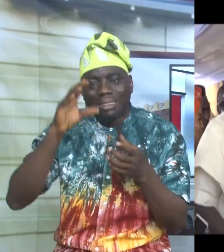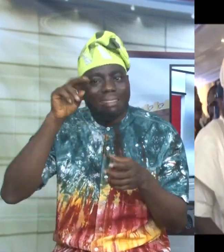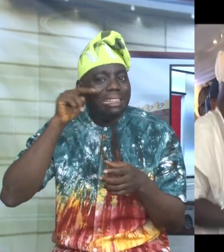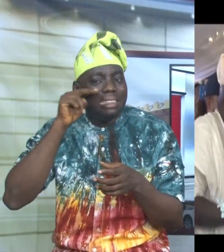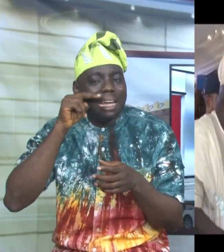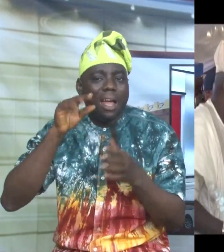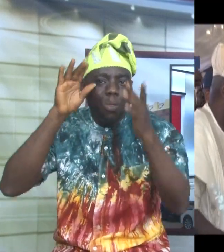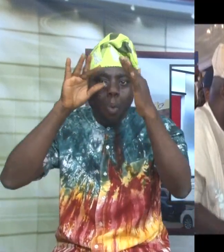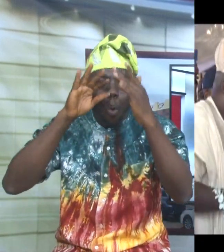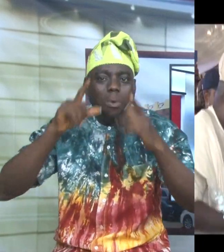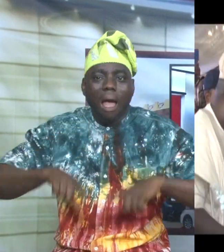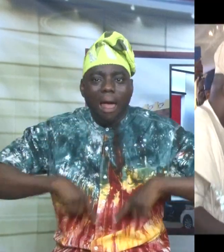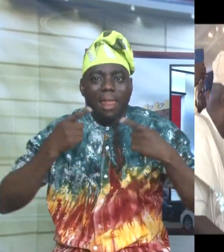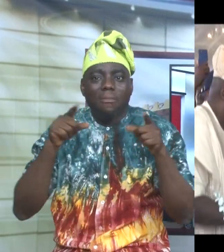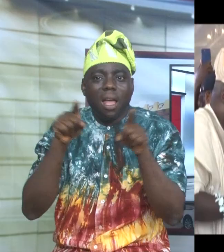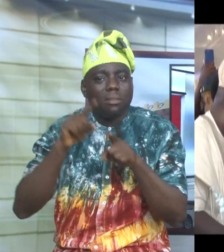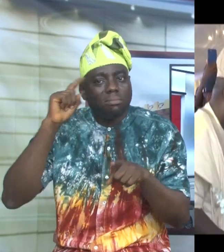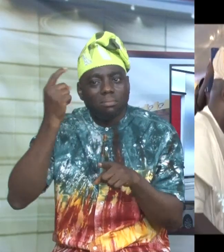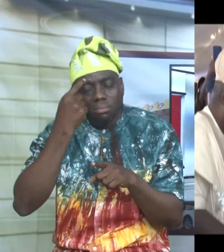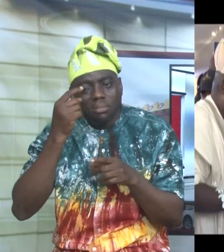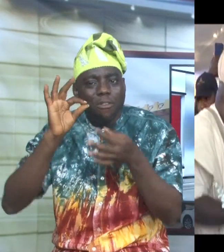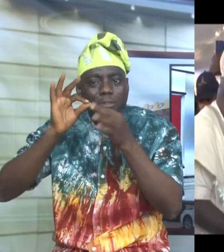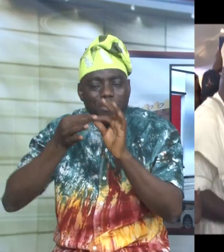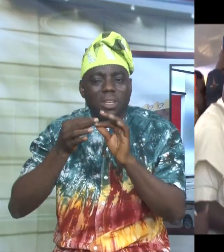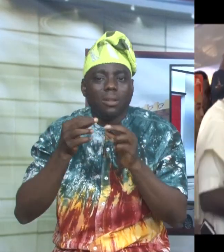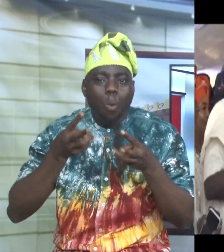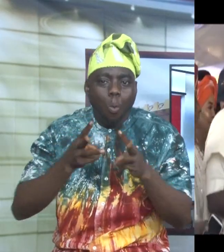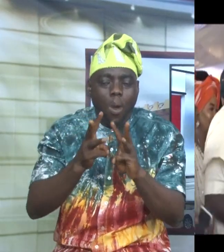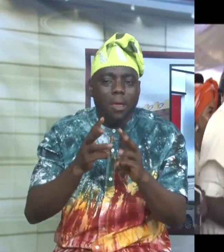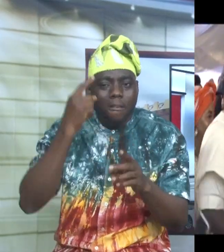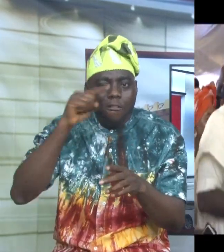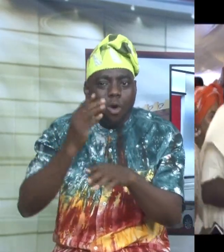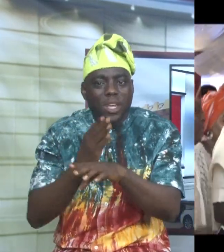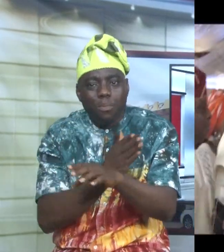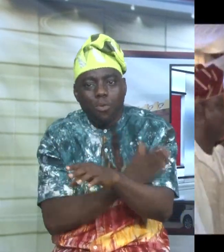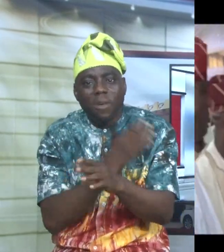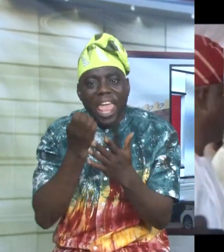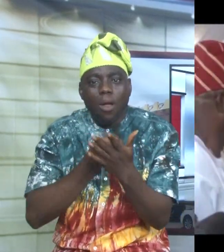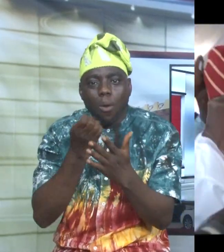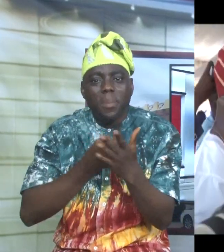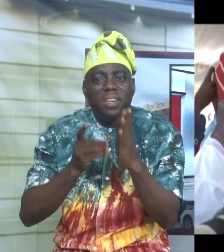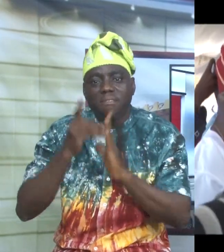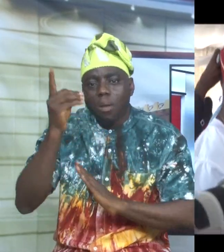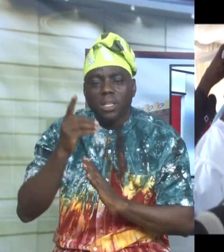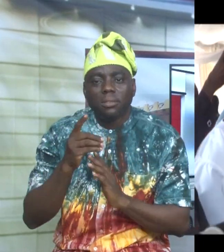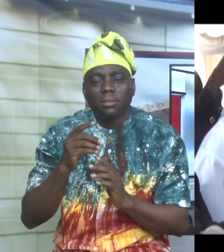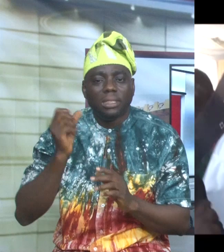hope alive as government is mapping out strategies for improved economic development. The senator was speaking